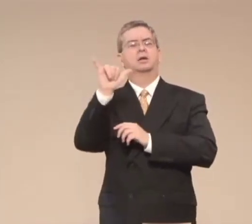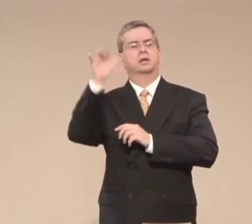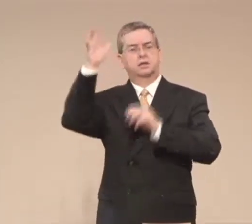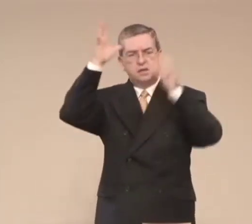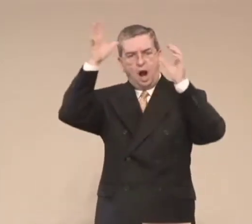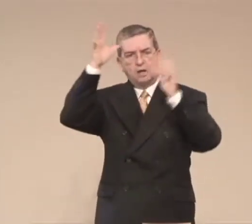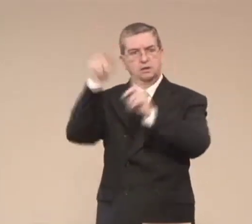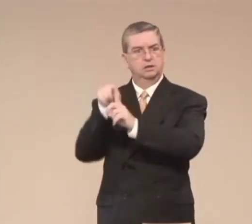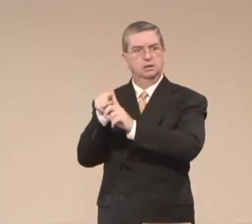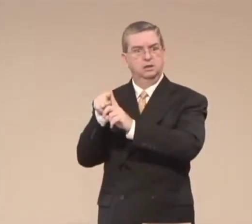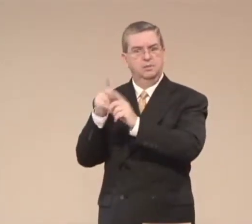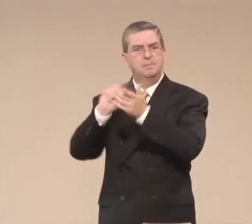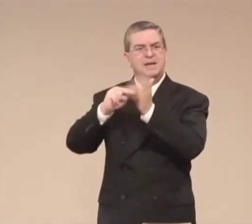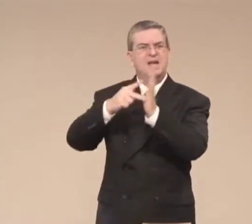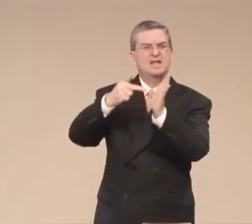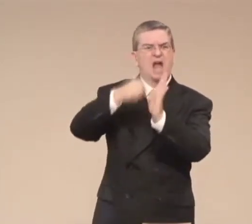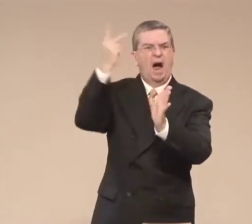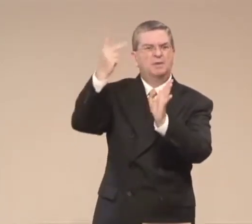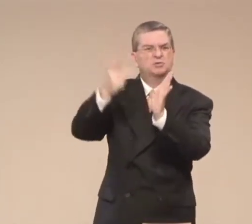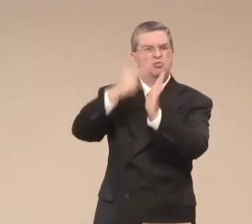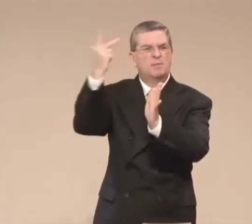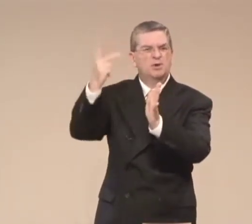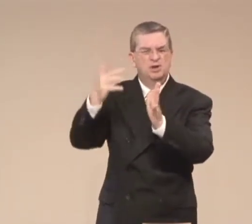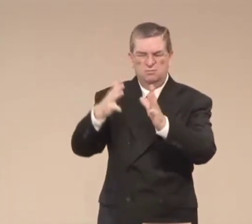The she-asses are actually donkeys.